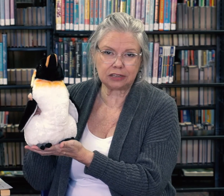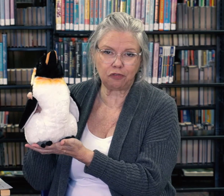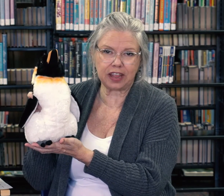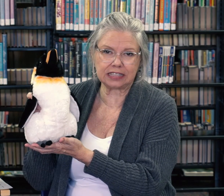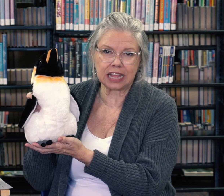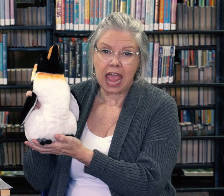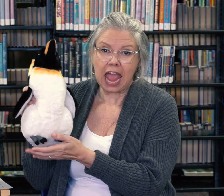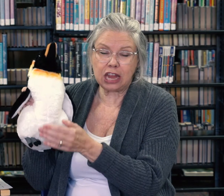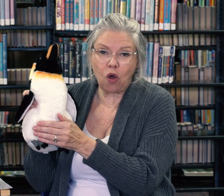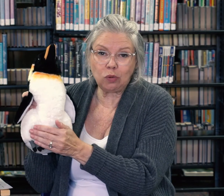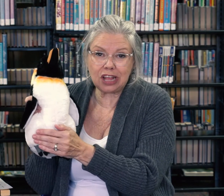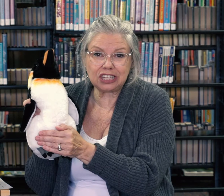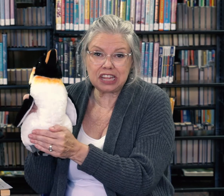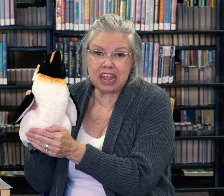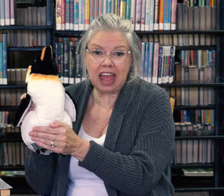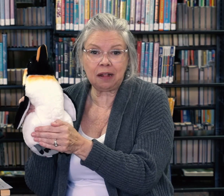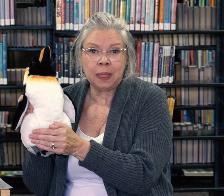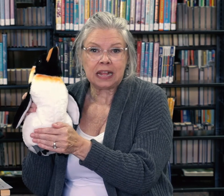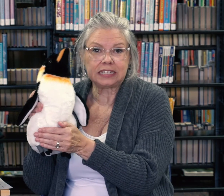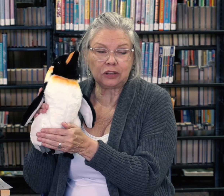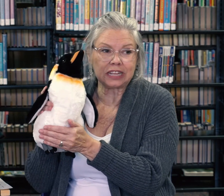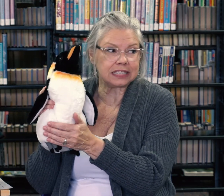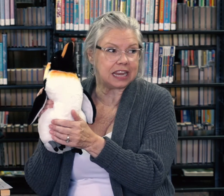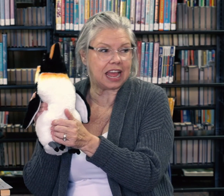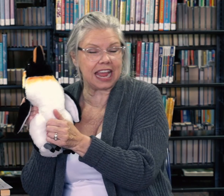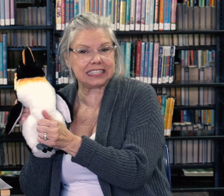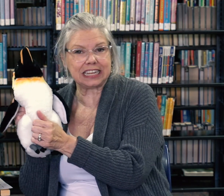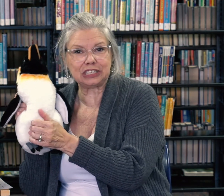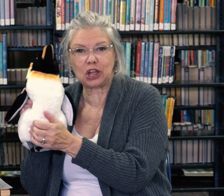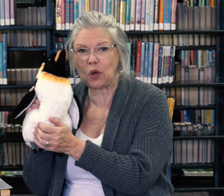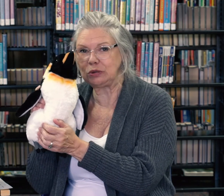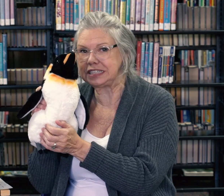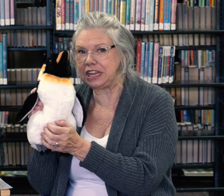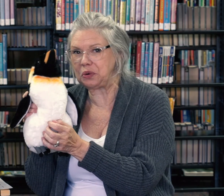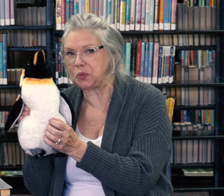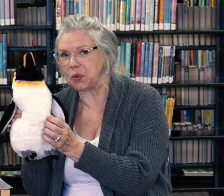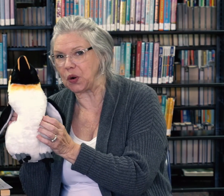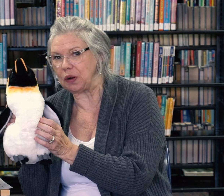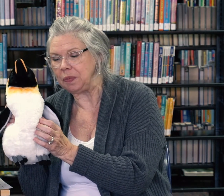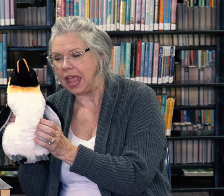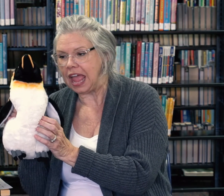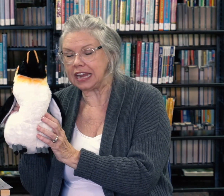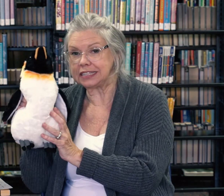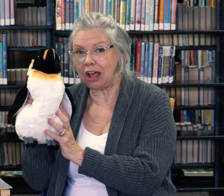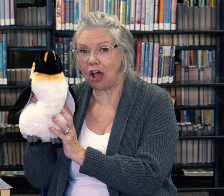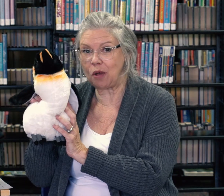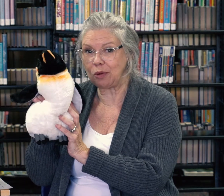little fins. And he holds onto the egg until it gets nice and toasty and warm. And it's almost